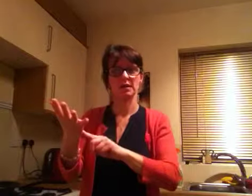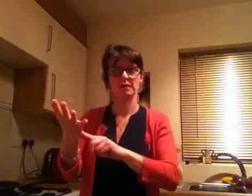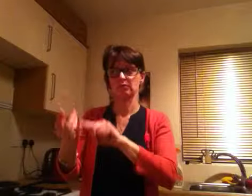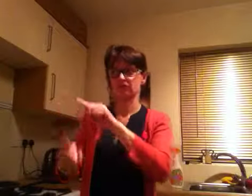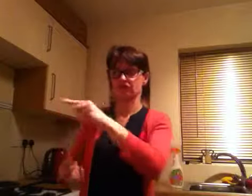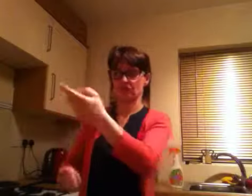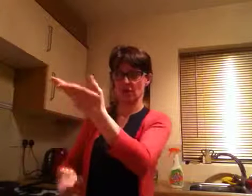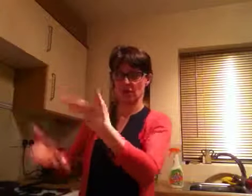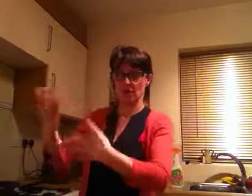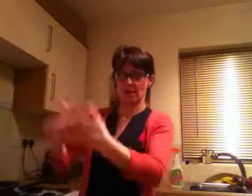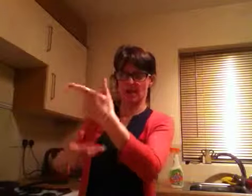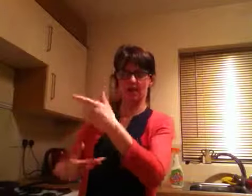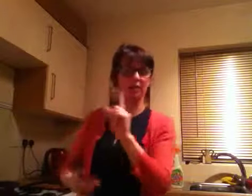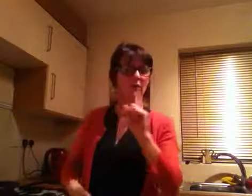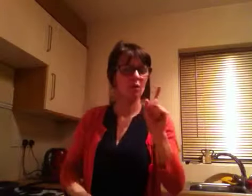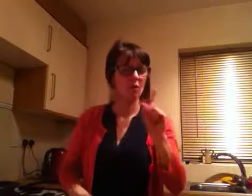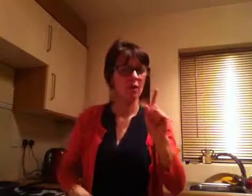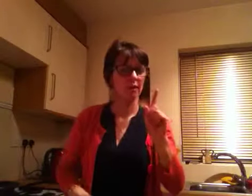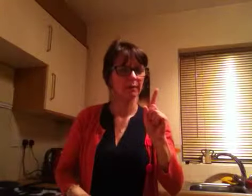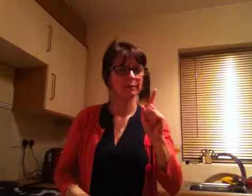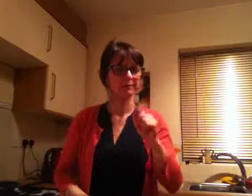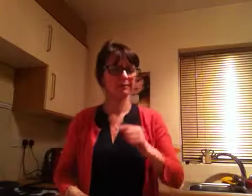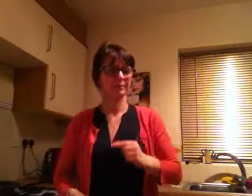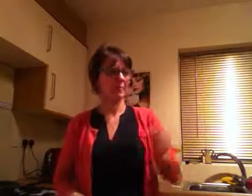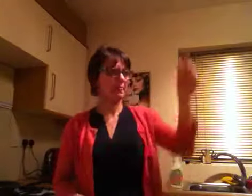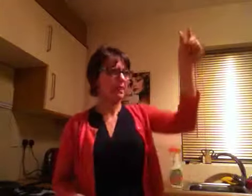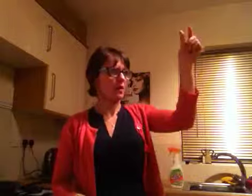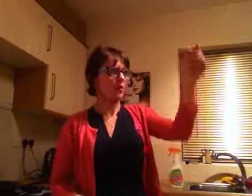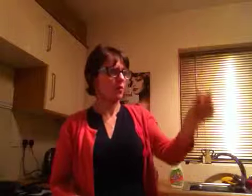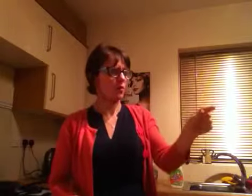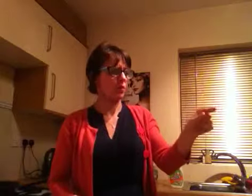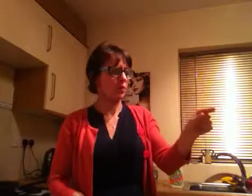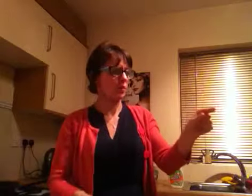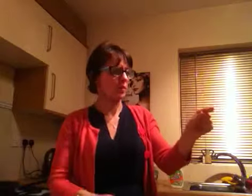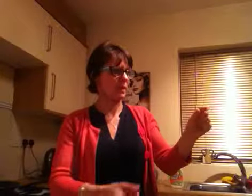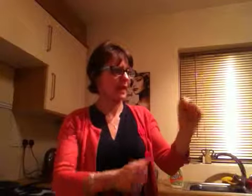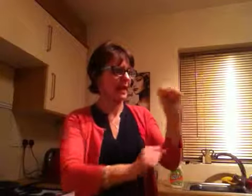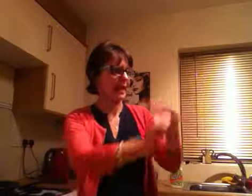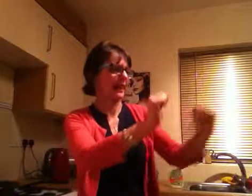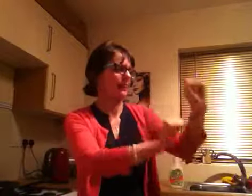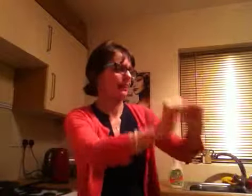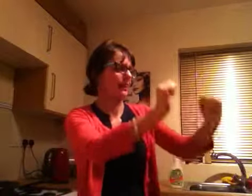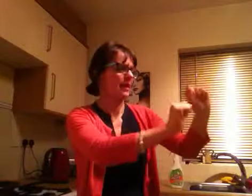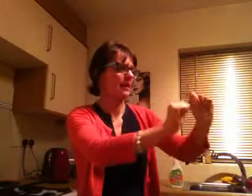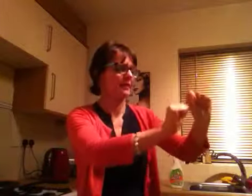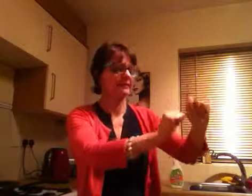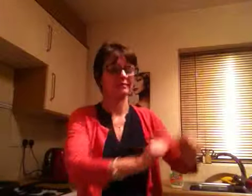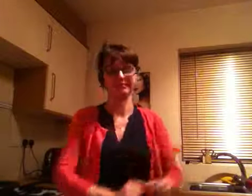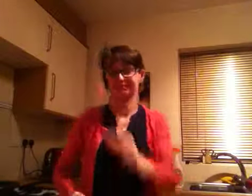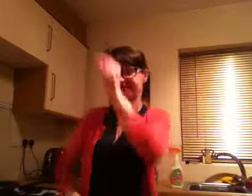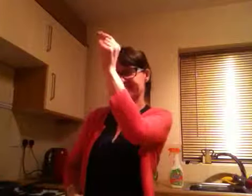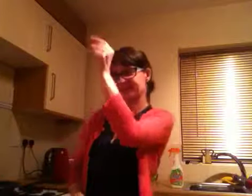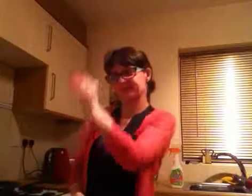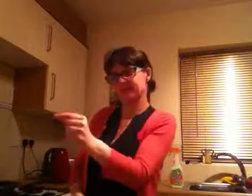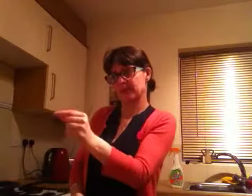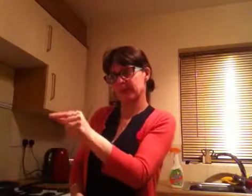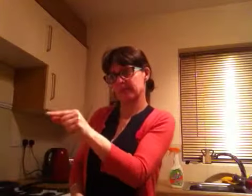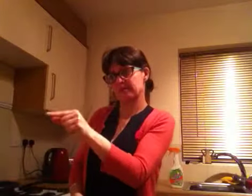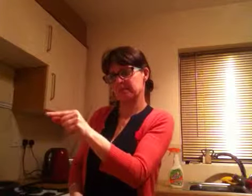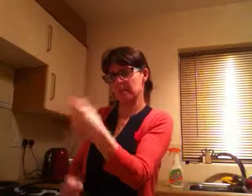an obsequious but manipulative domestic and a weak, insecure master.